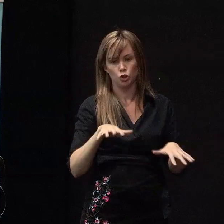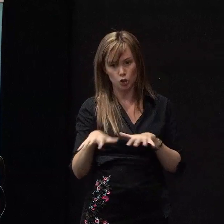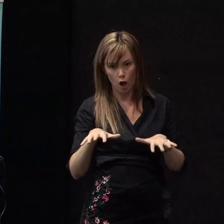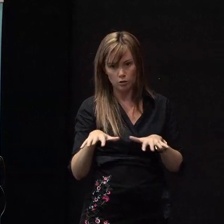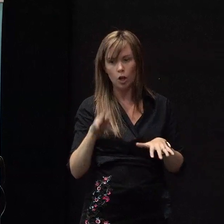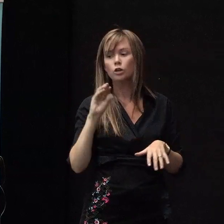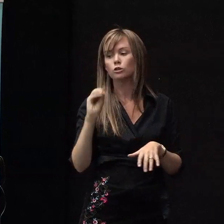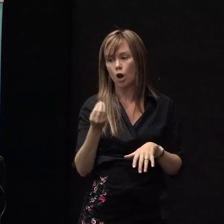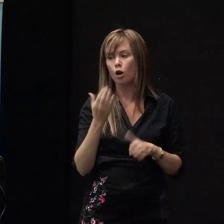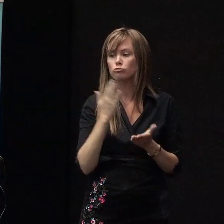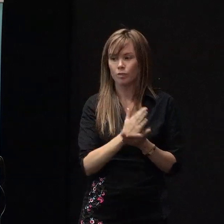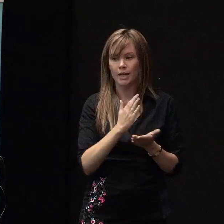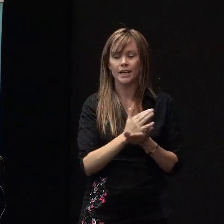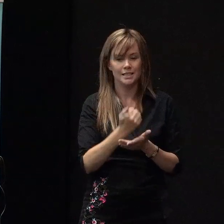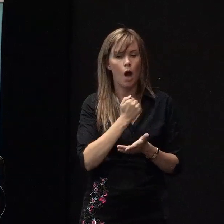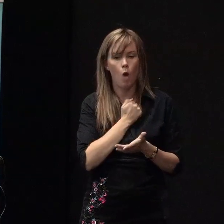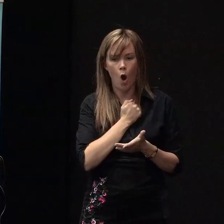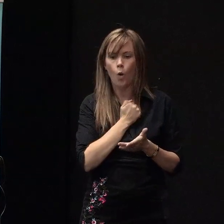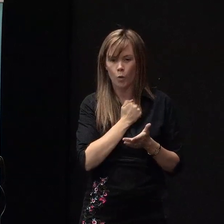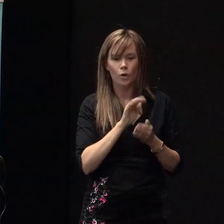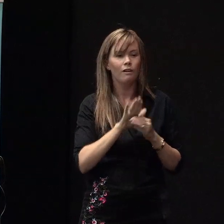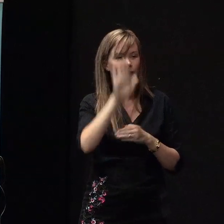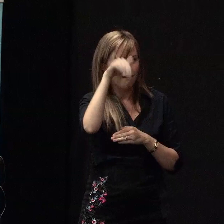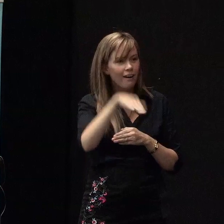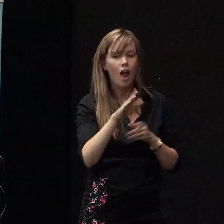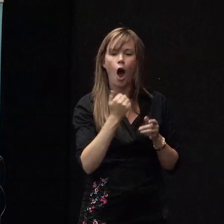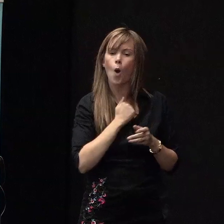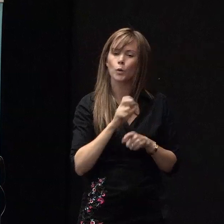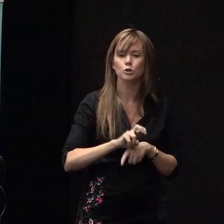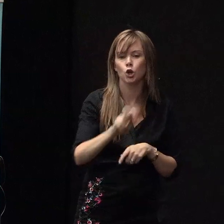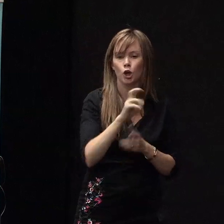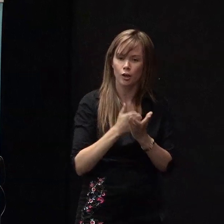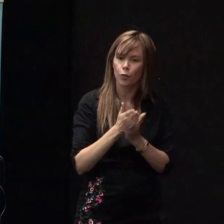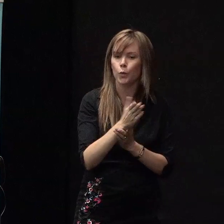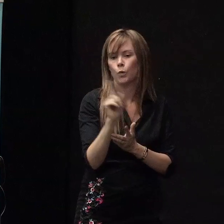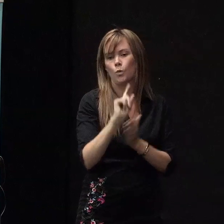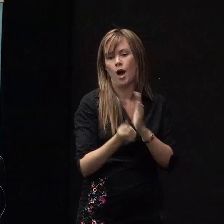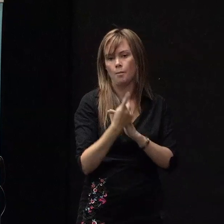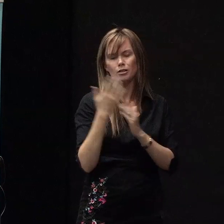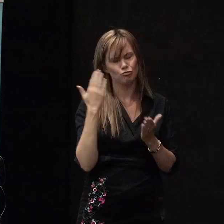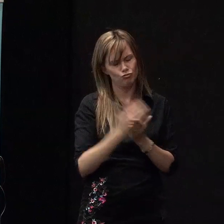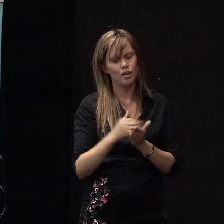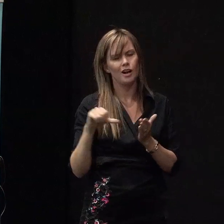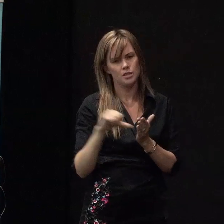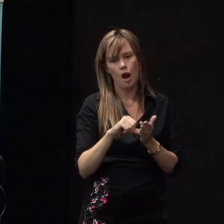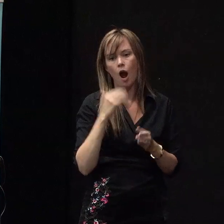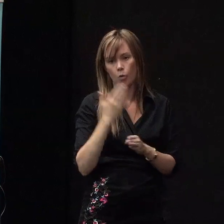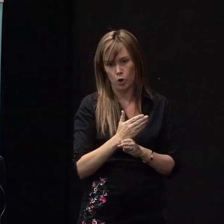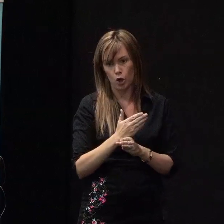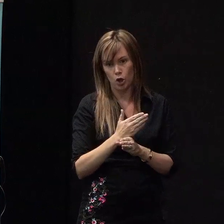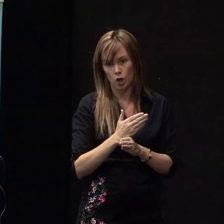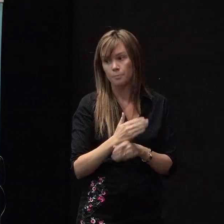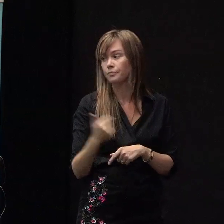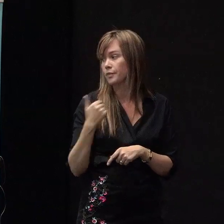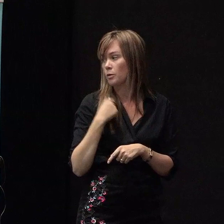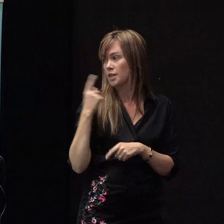is our own pattern and we'll be making our individual way through it and it's really hard work. And I was